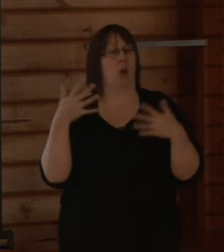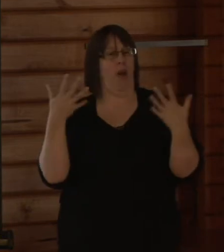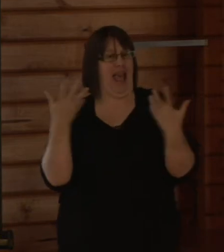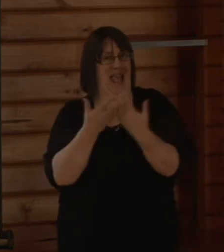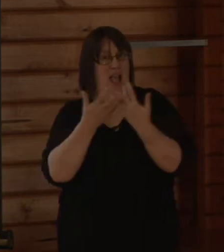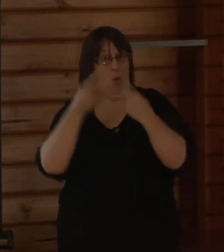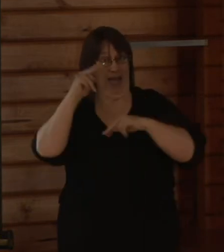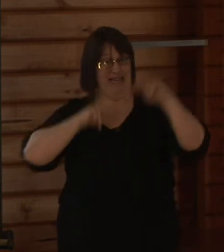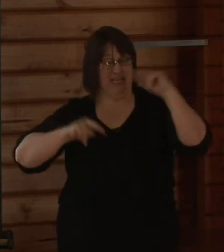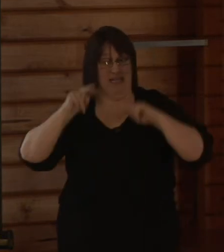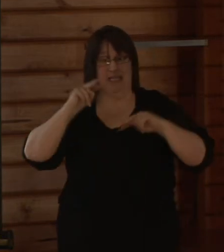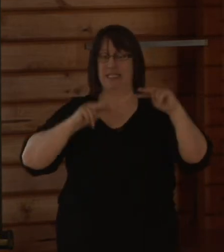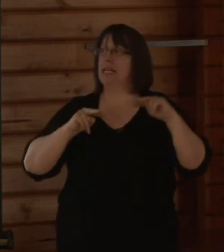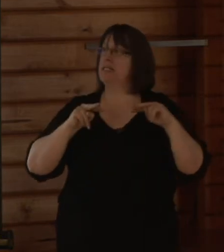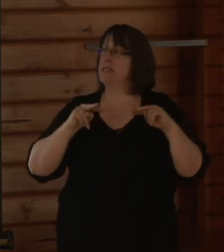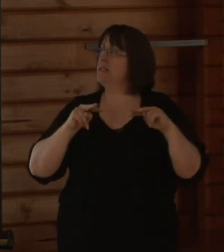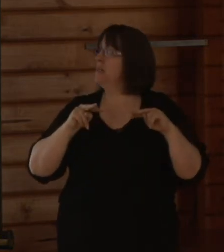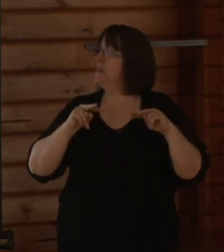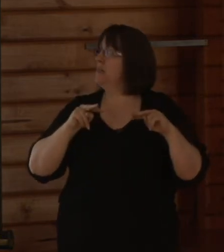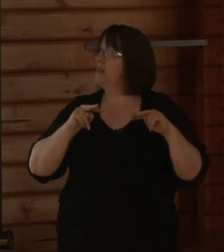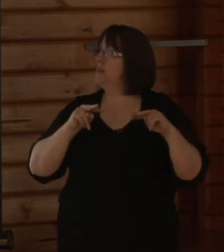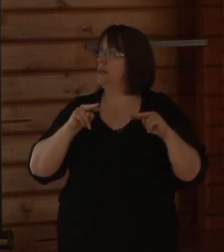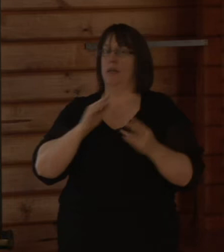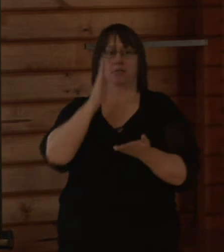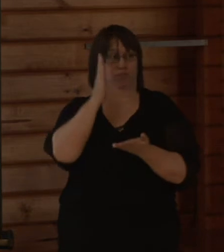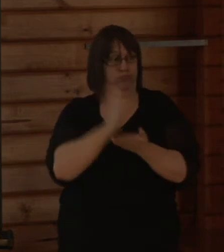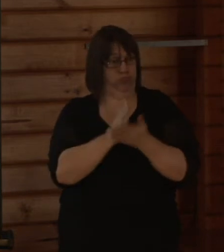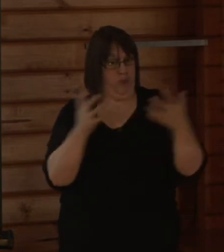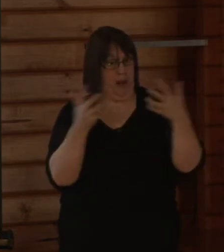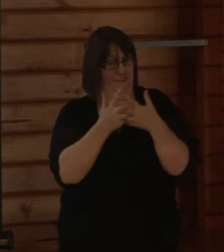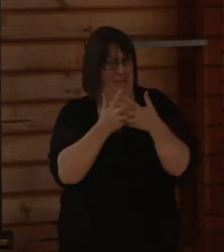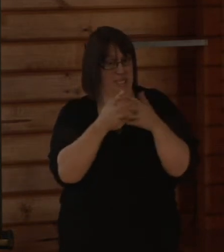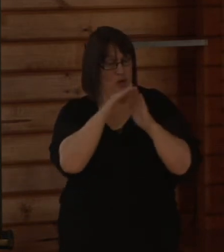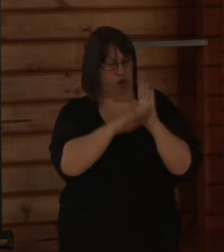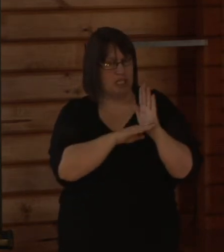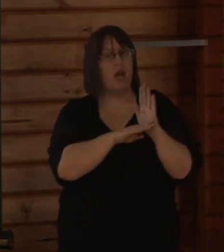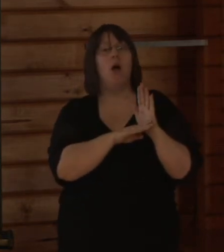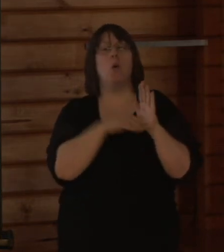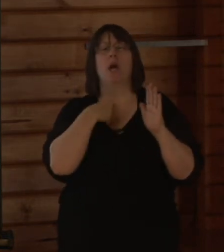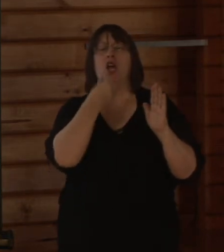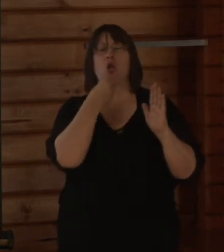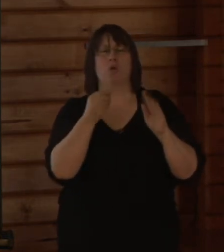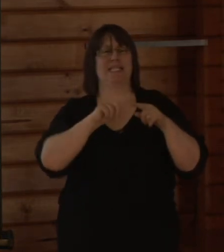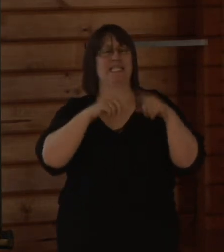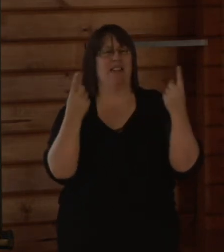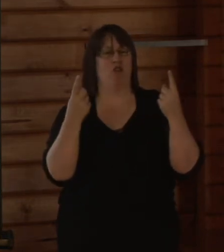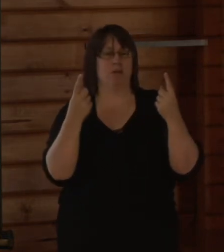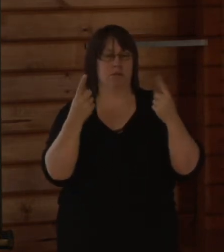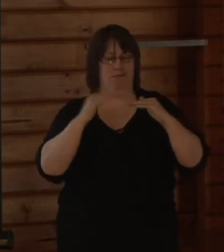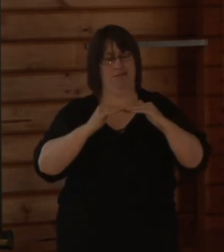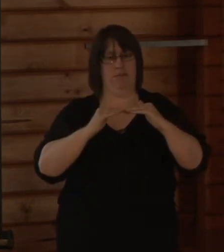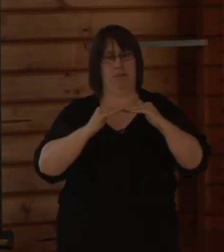meets the criteria we apply a number of thresholds.